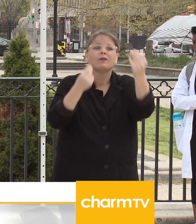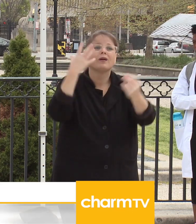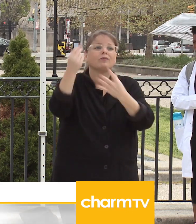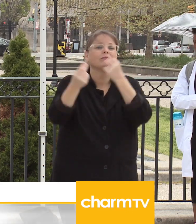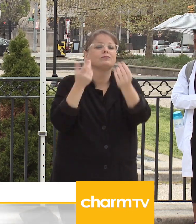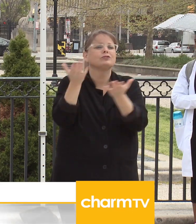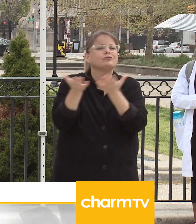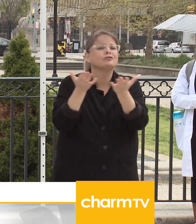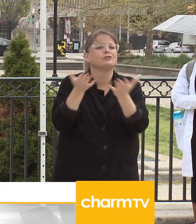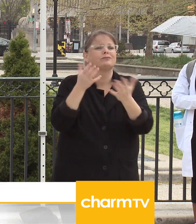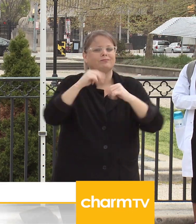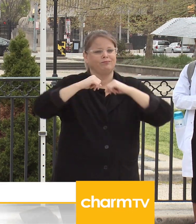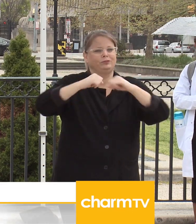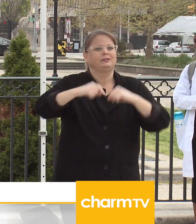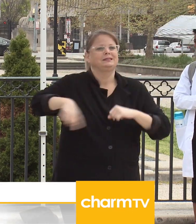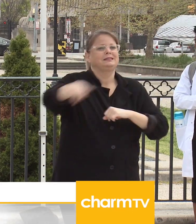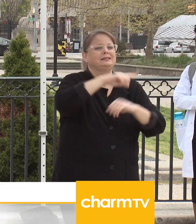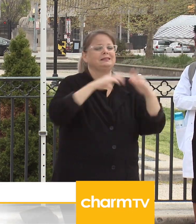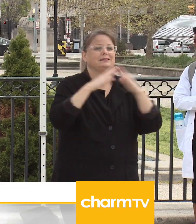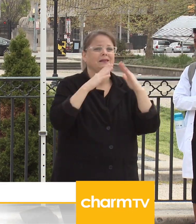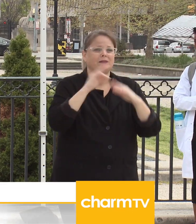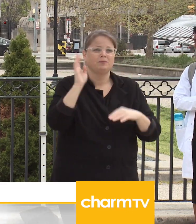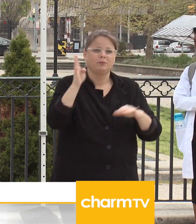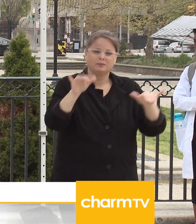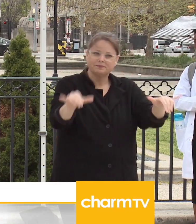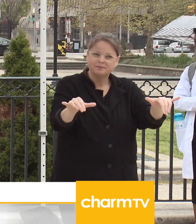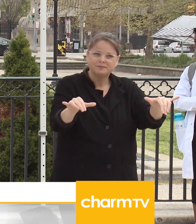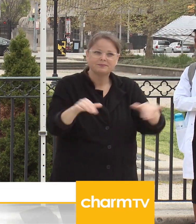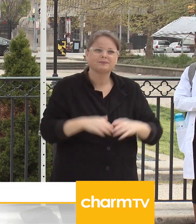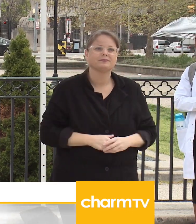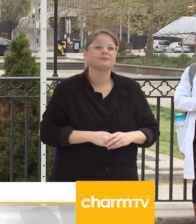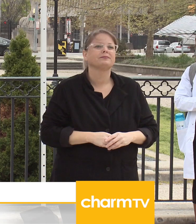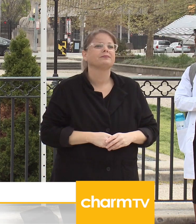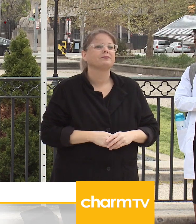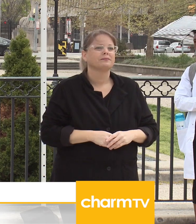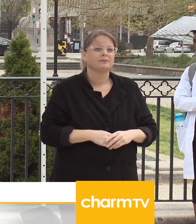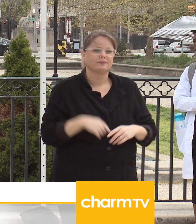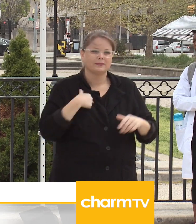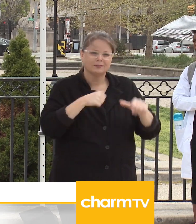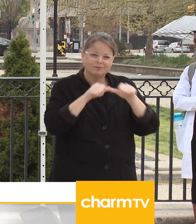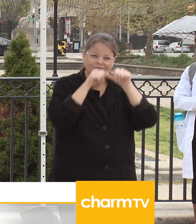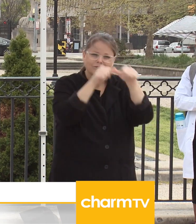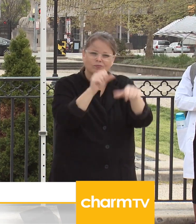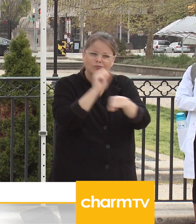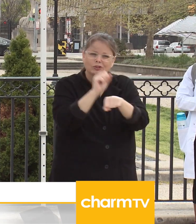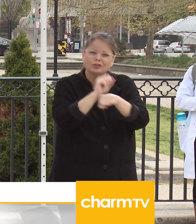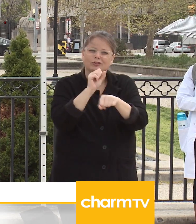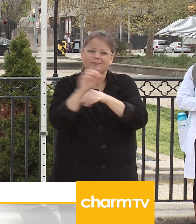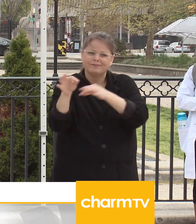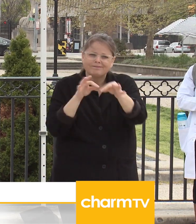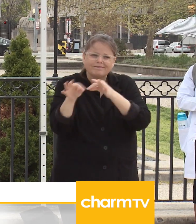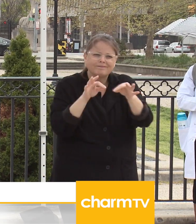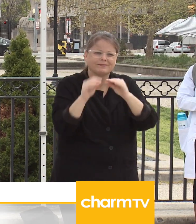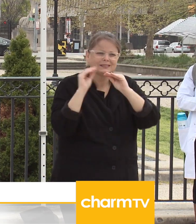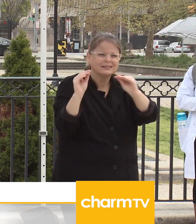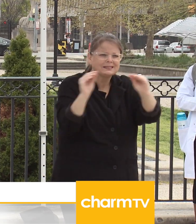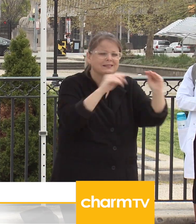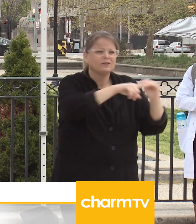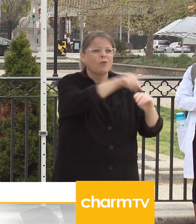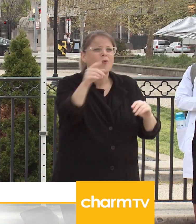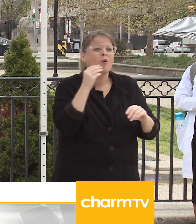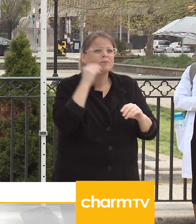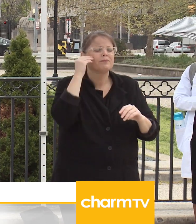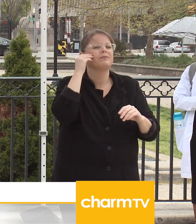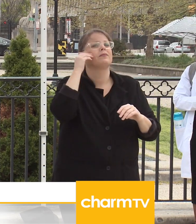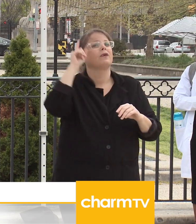dangerous circumstances. We continue to work in educating and enforcing residents of the governor's stay home orders to minimize the